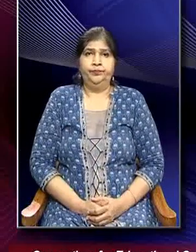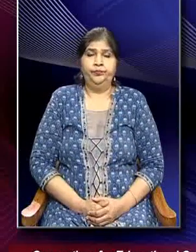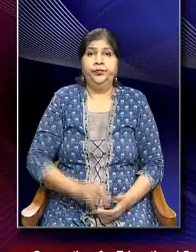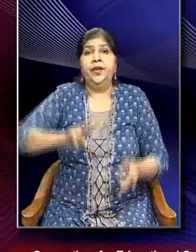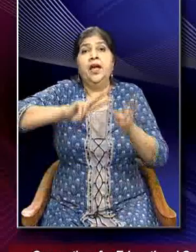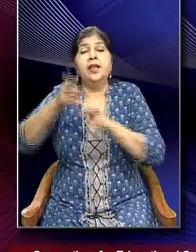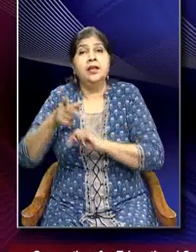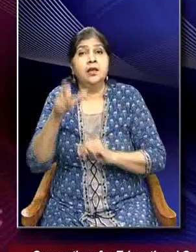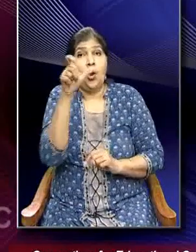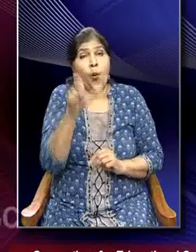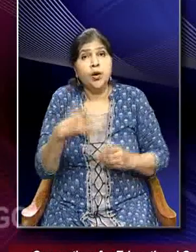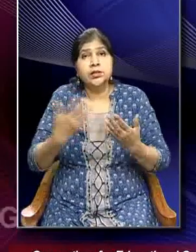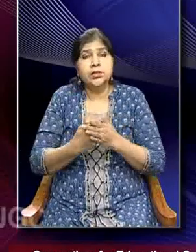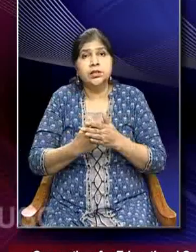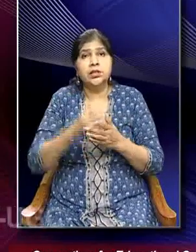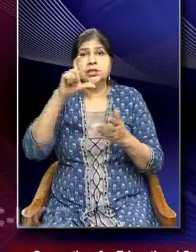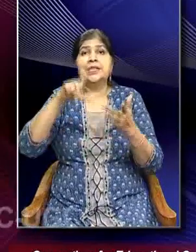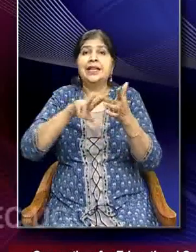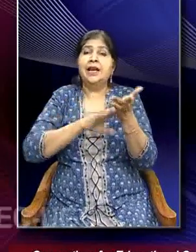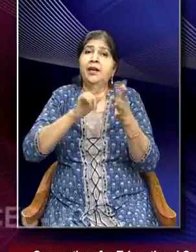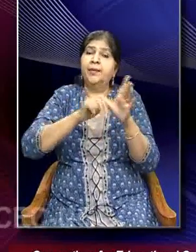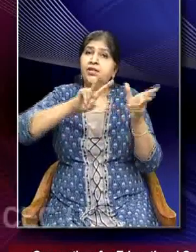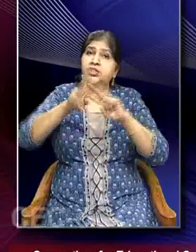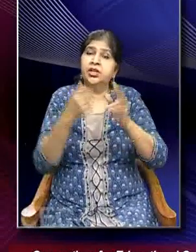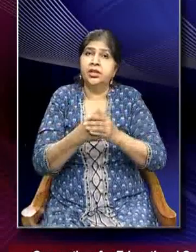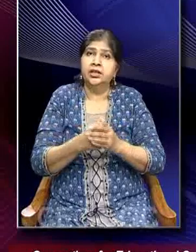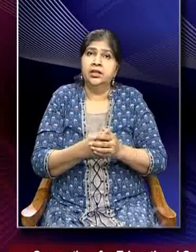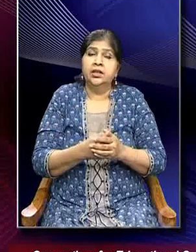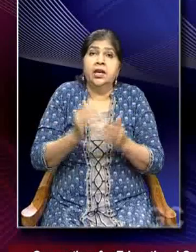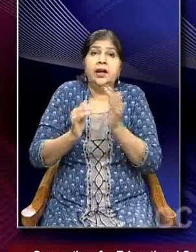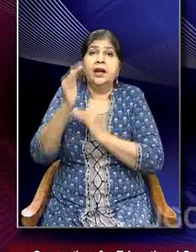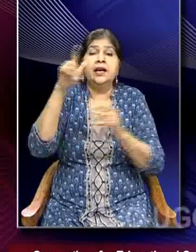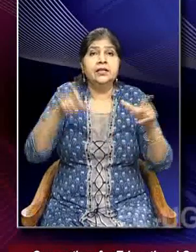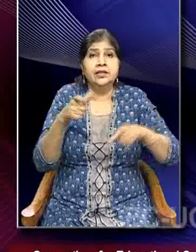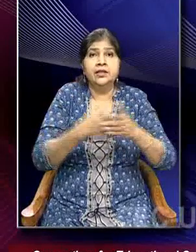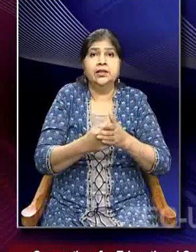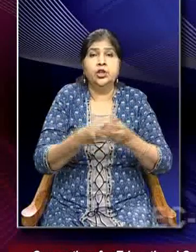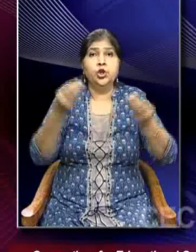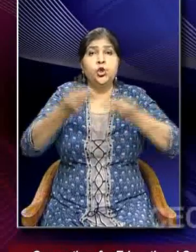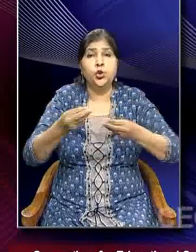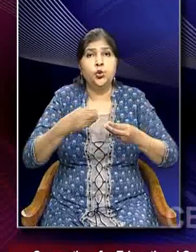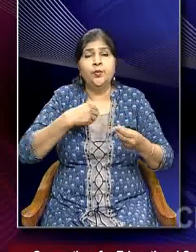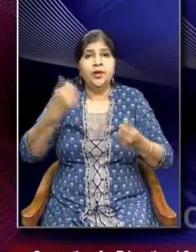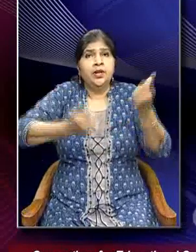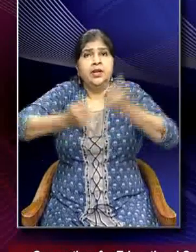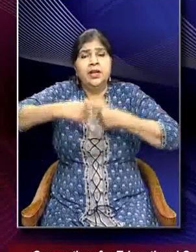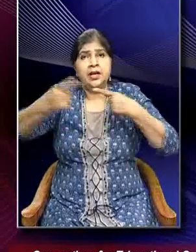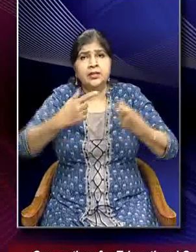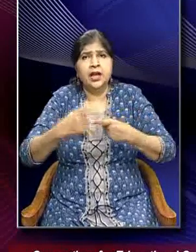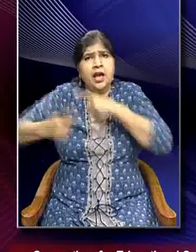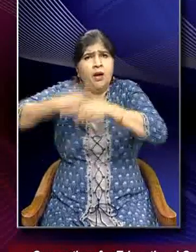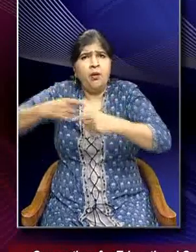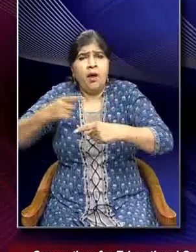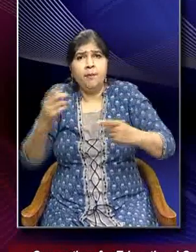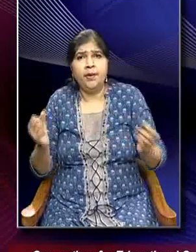important cause of climate change is that of rise of new means of transport and rapid